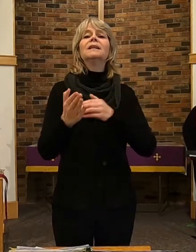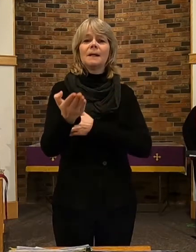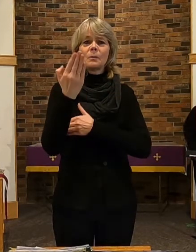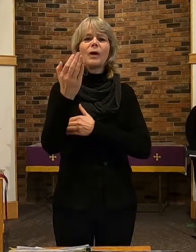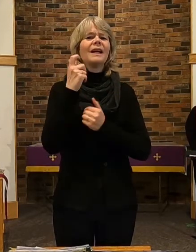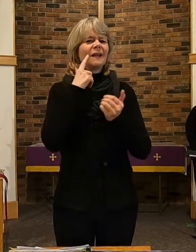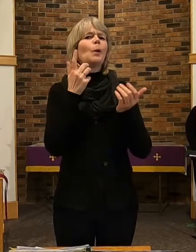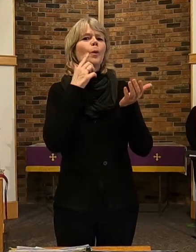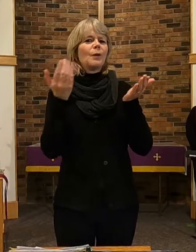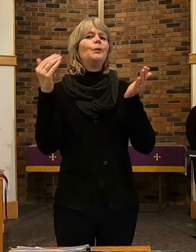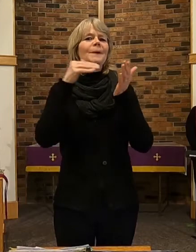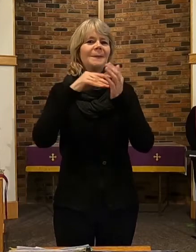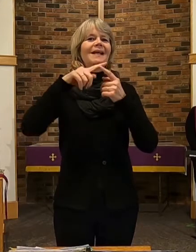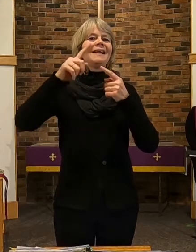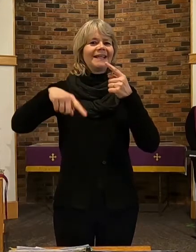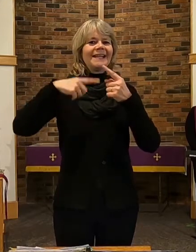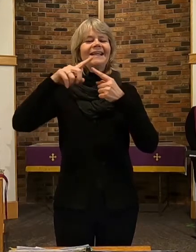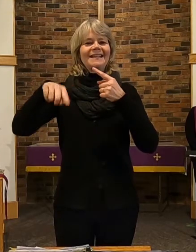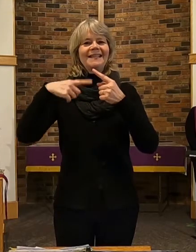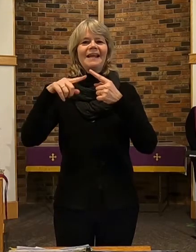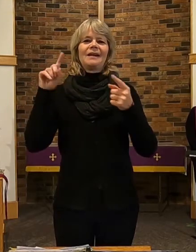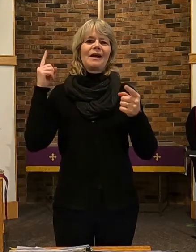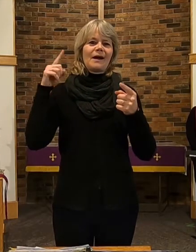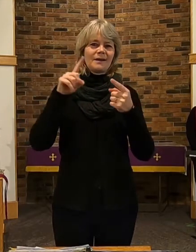until 10.30 when we begin worship.